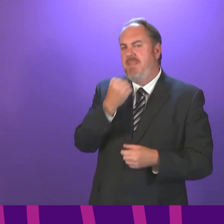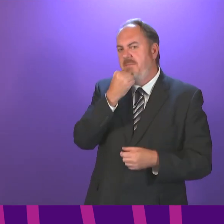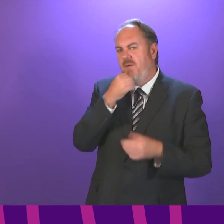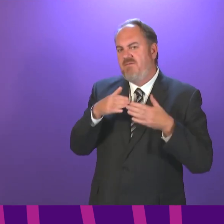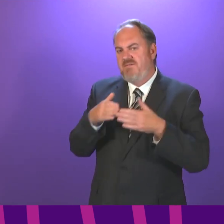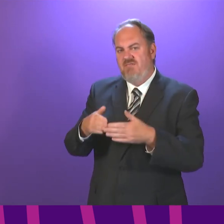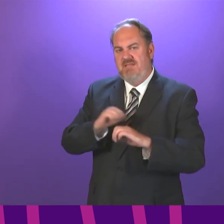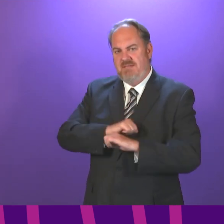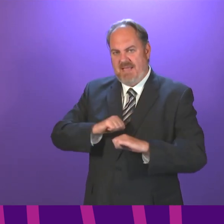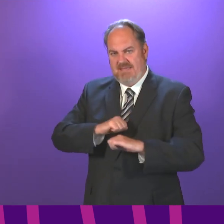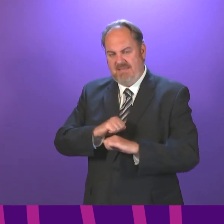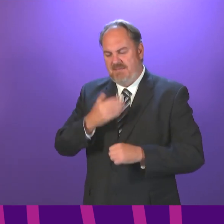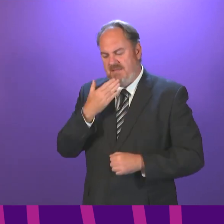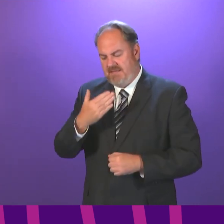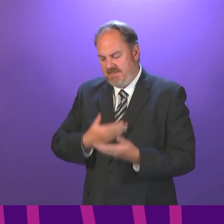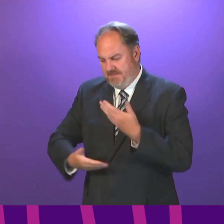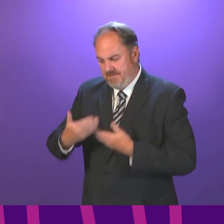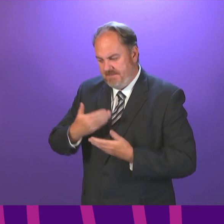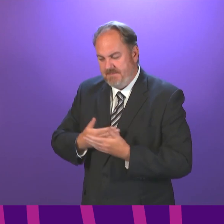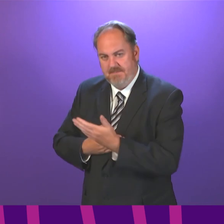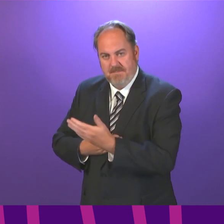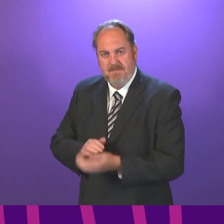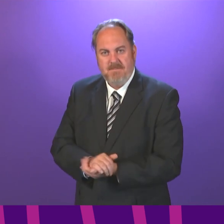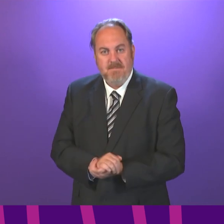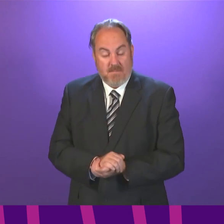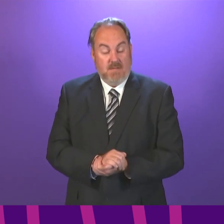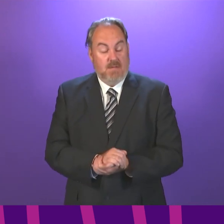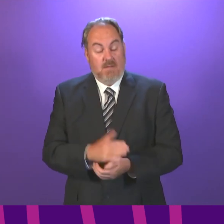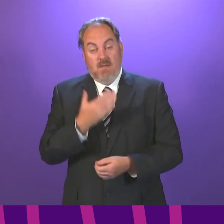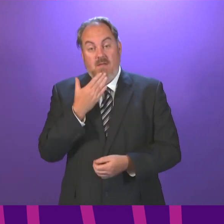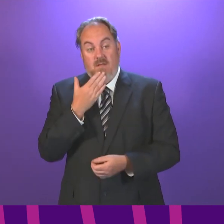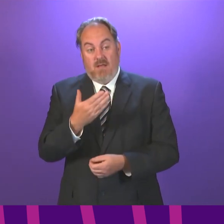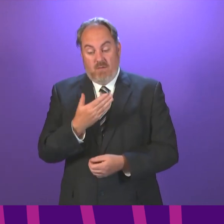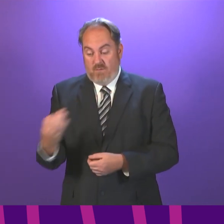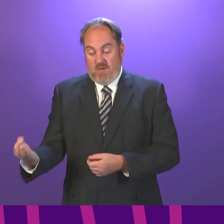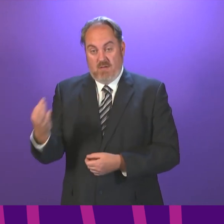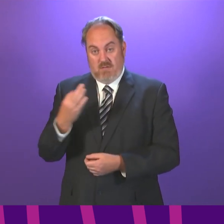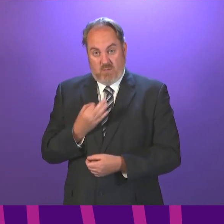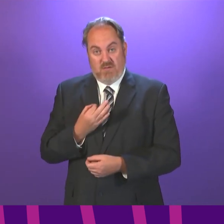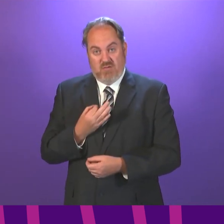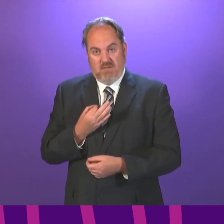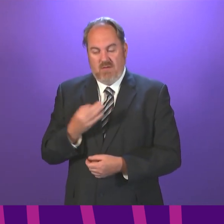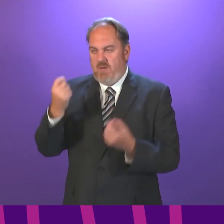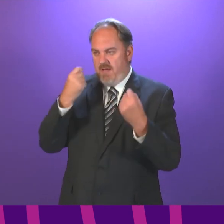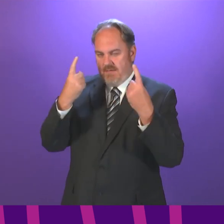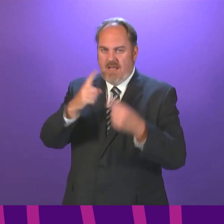Mr. Alistair Minister. Alistair thank Alistair Allen for that question. I know the sentiments behind it will be felt